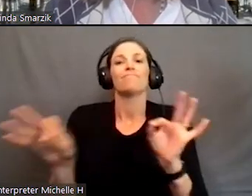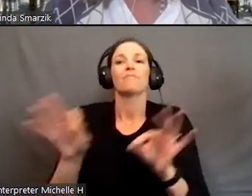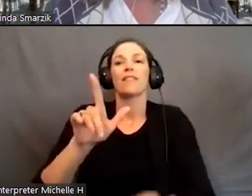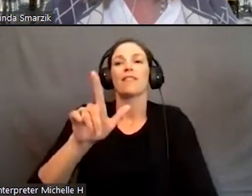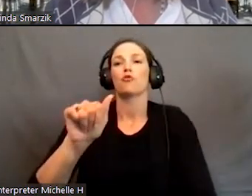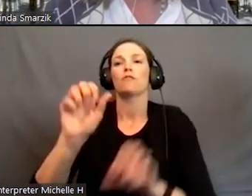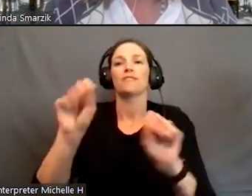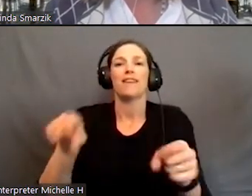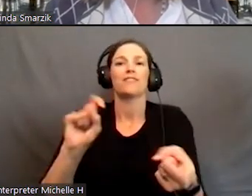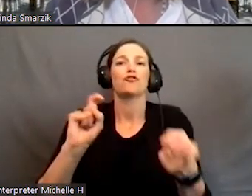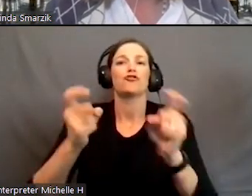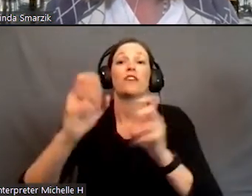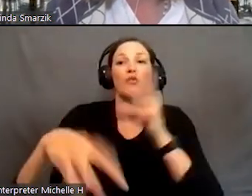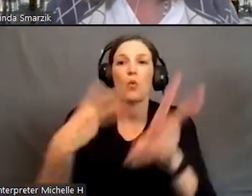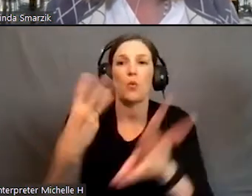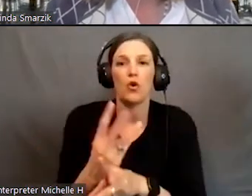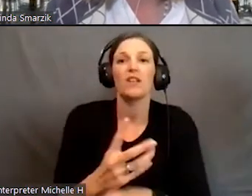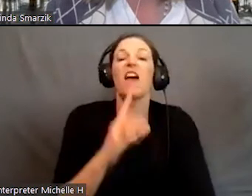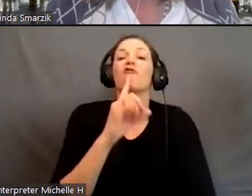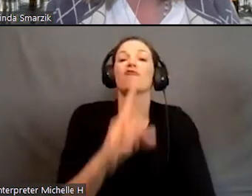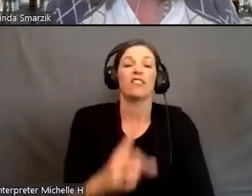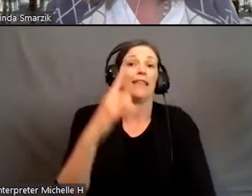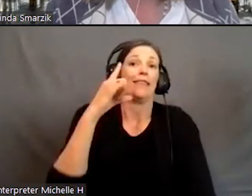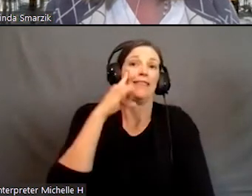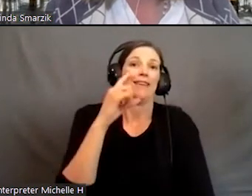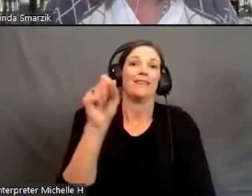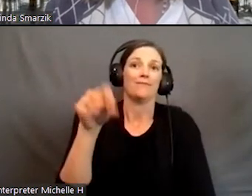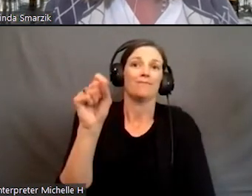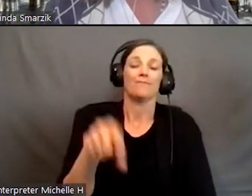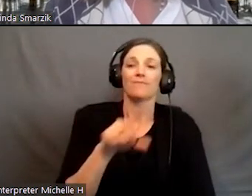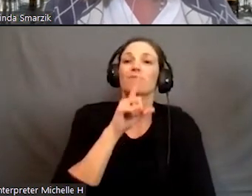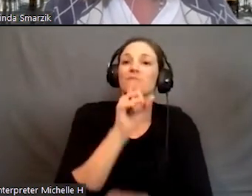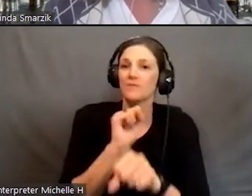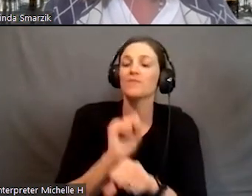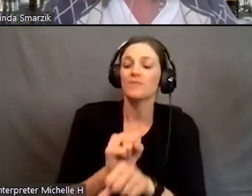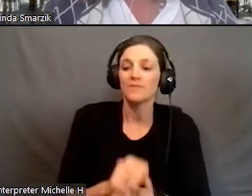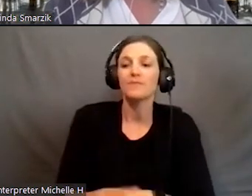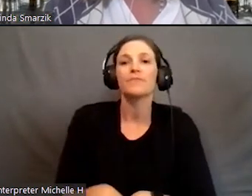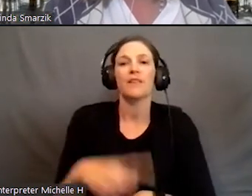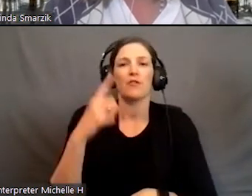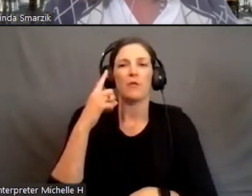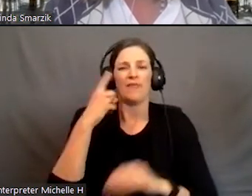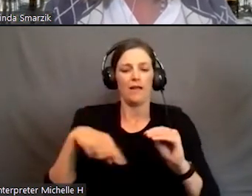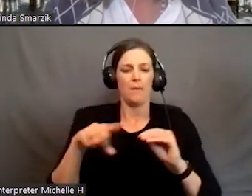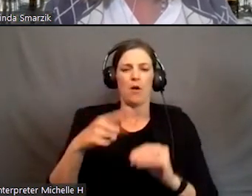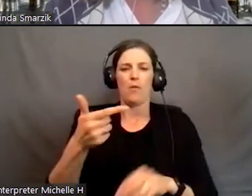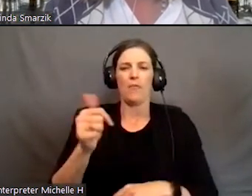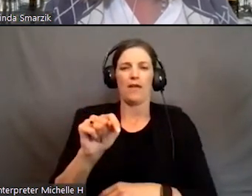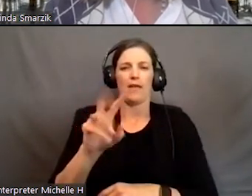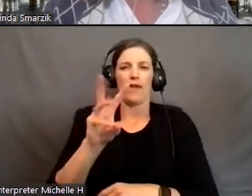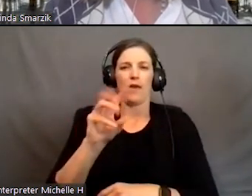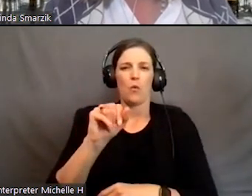change the world. And I really do think that's true because if you think about these gateway courses, these are the first courses that students